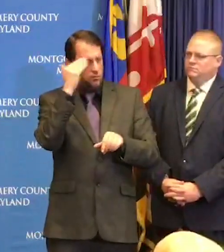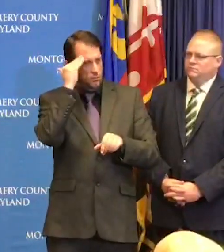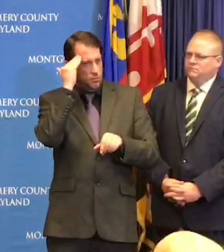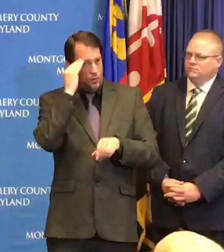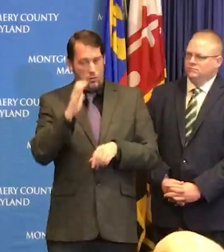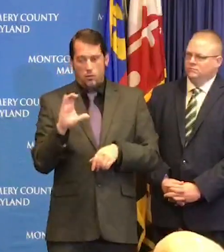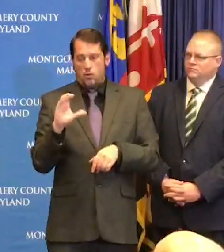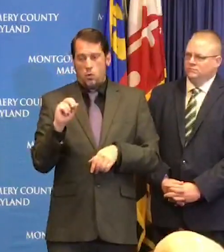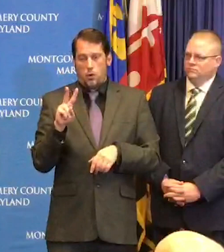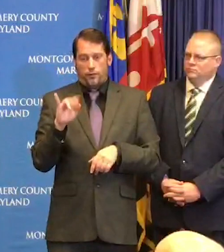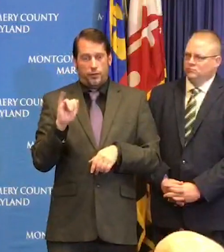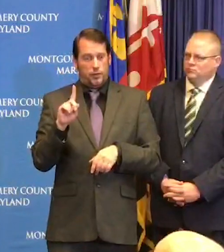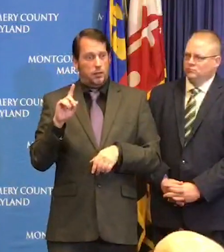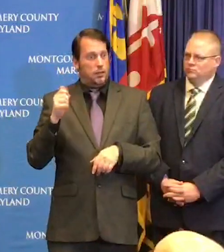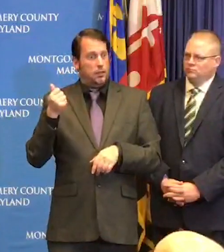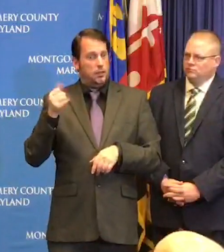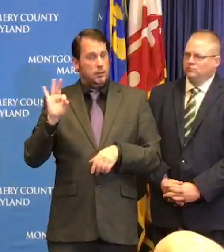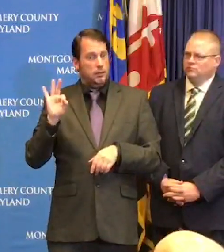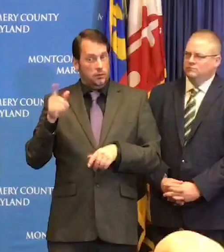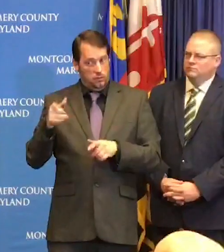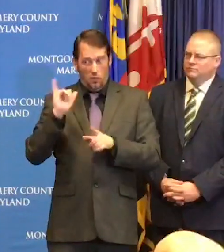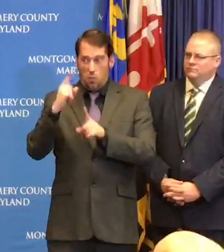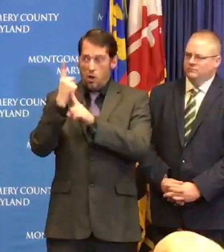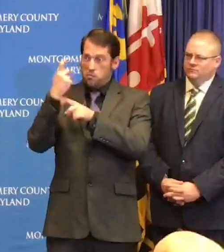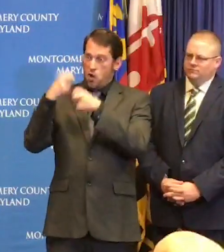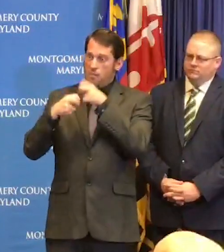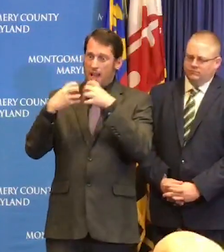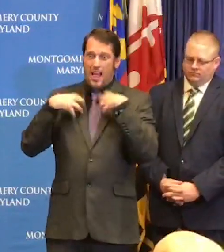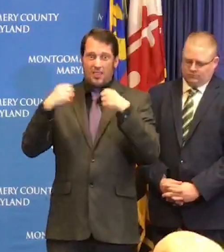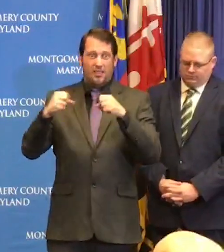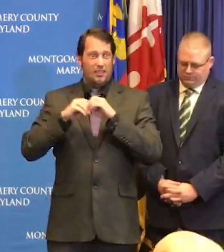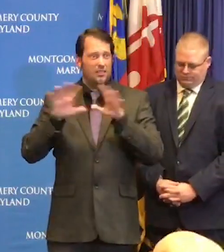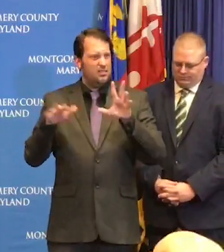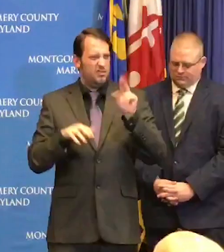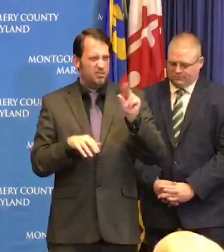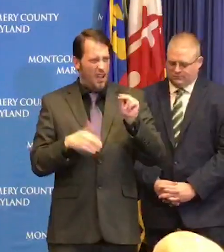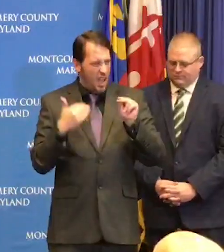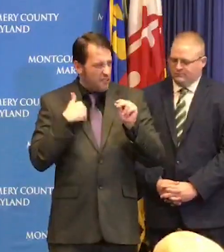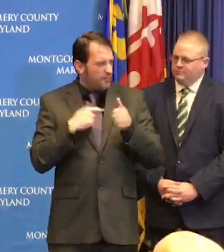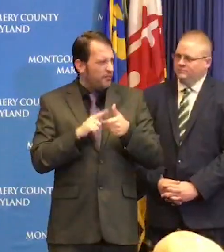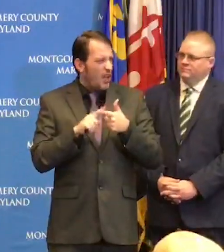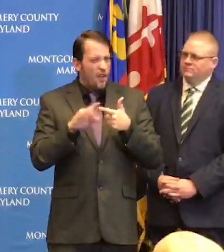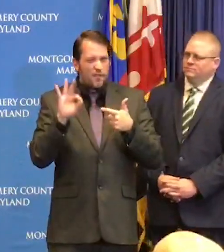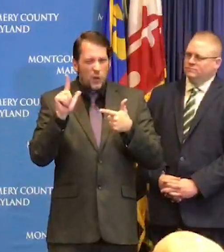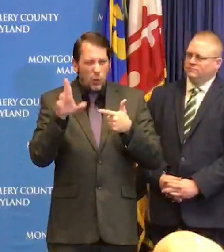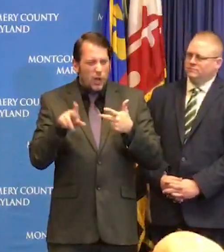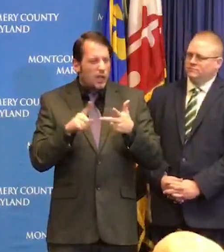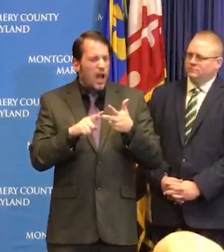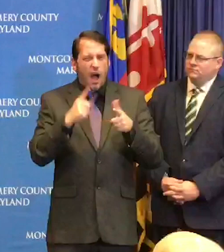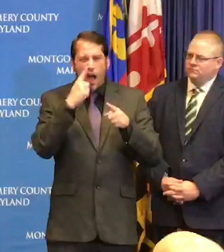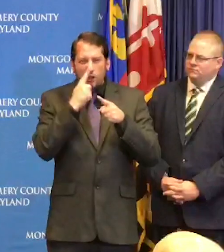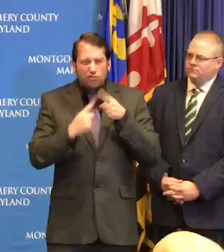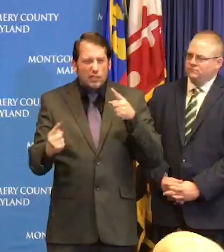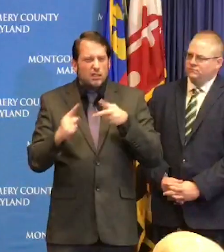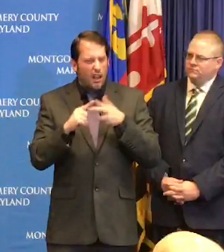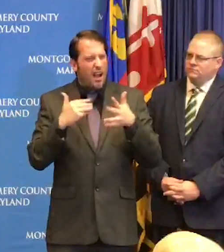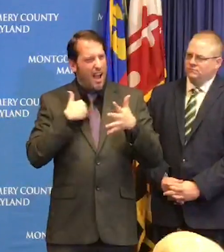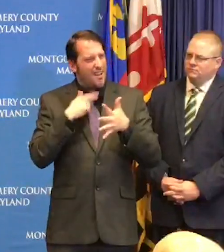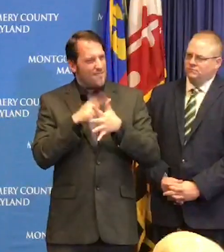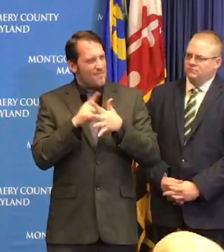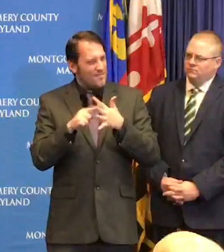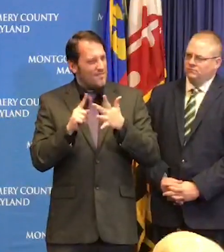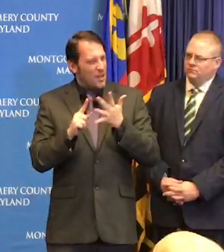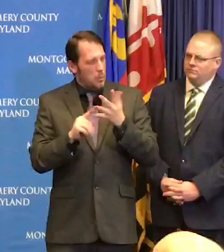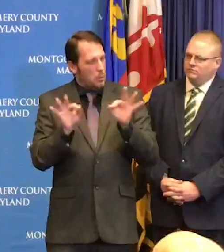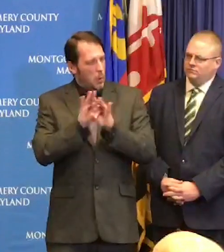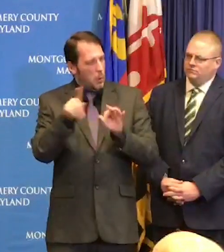it's the beginning of allergy season and so there are other things that are happening that are requiring folks to seek medical care so